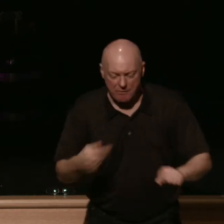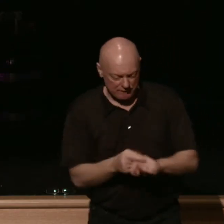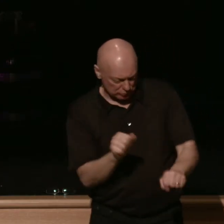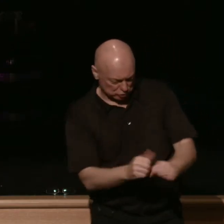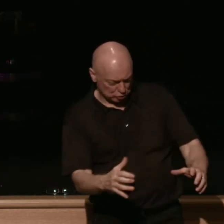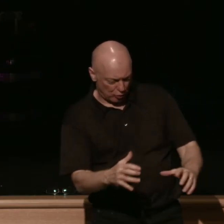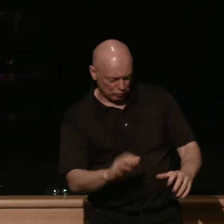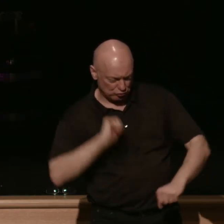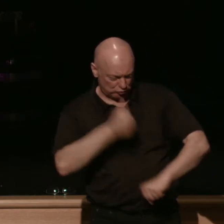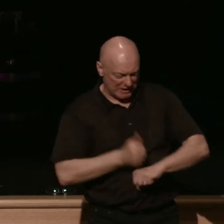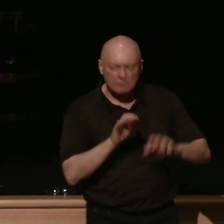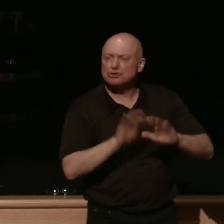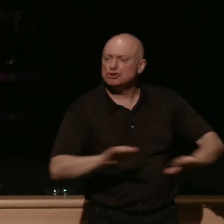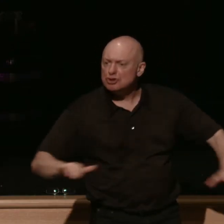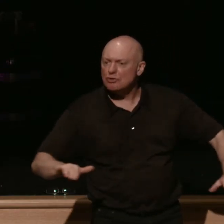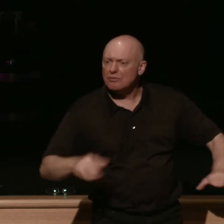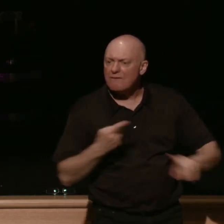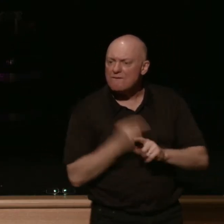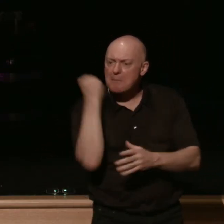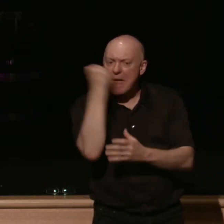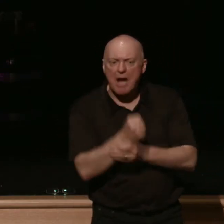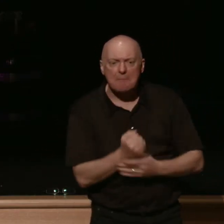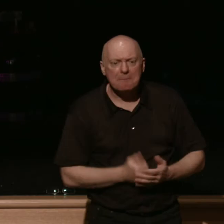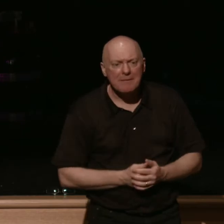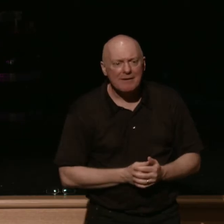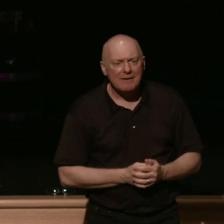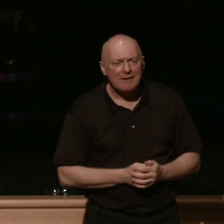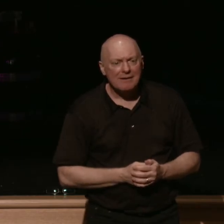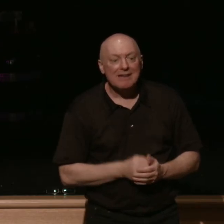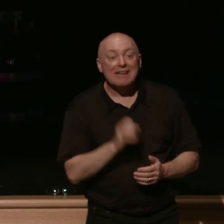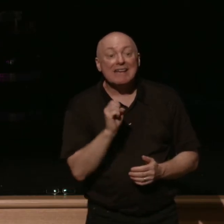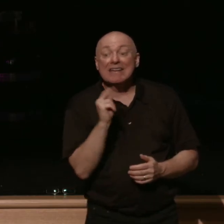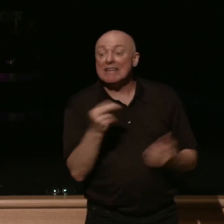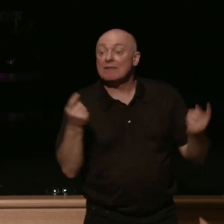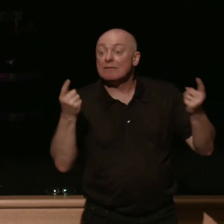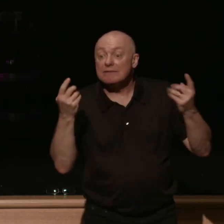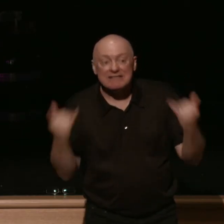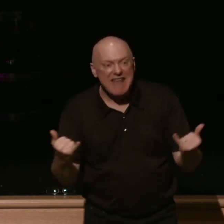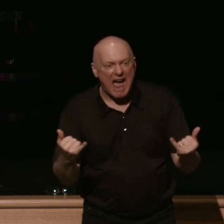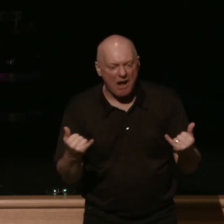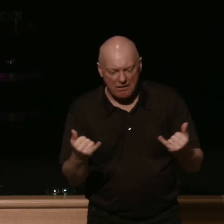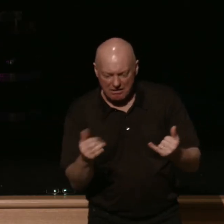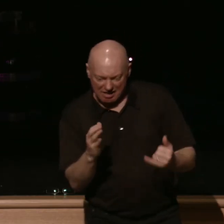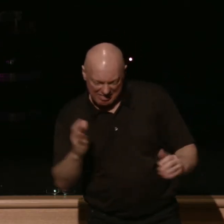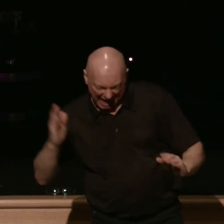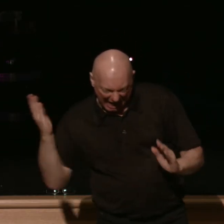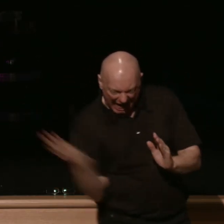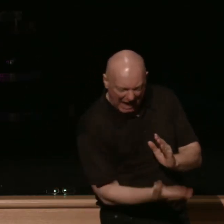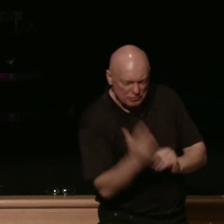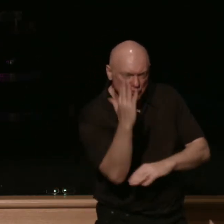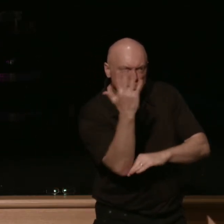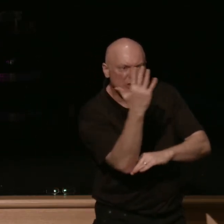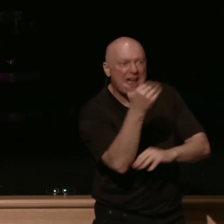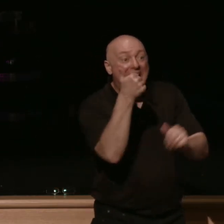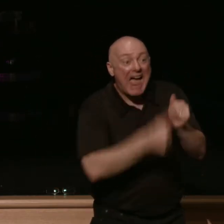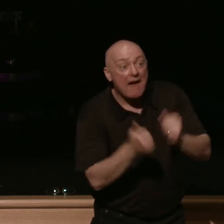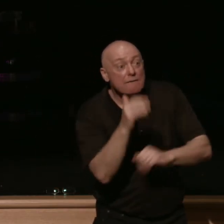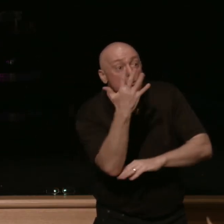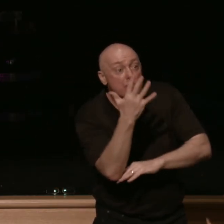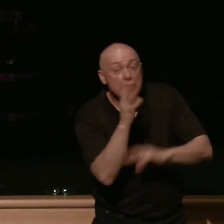raise up children from abraham even now the axe is laid at the root of the tree every tree therefore that does not bear fruit is